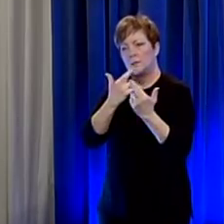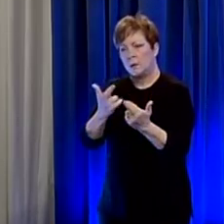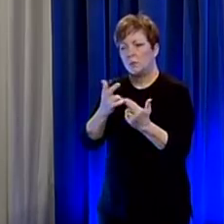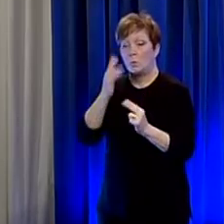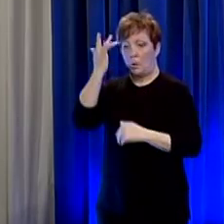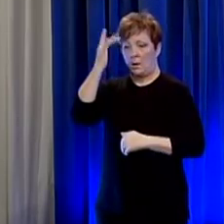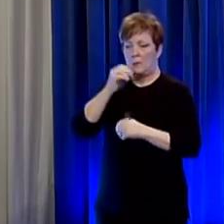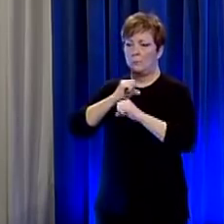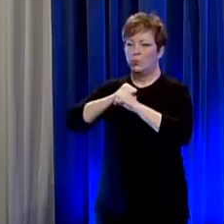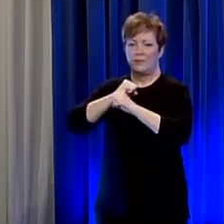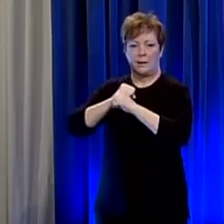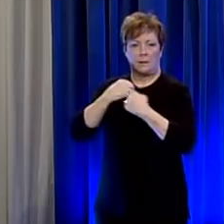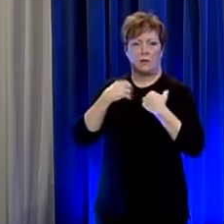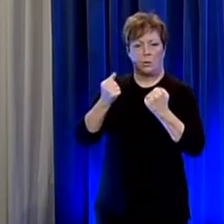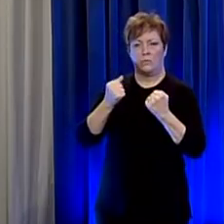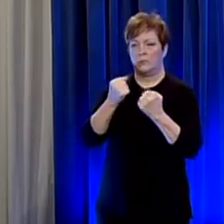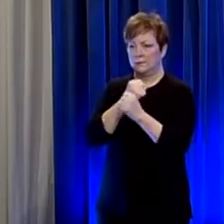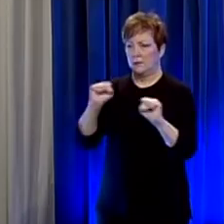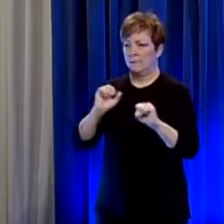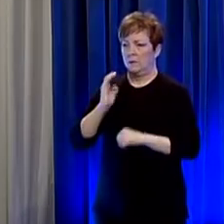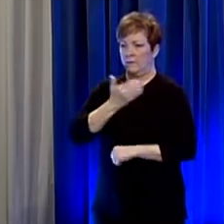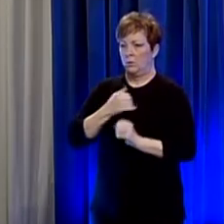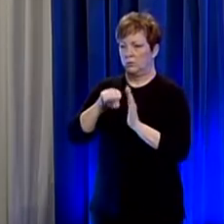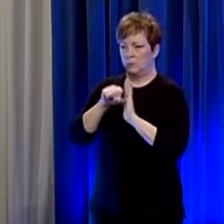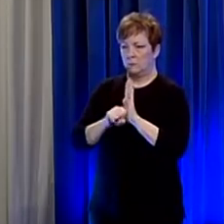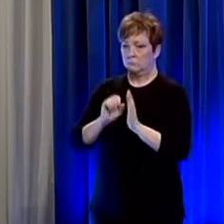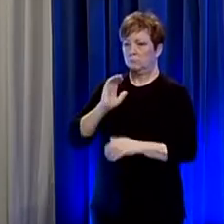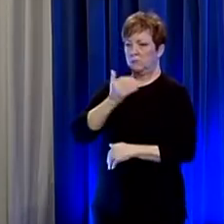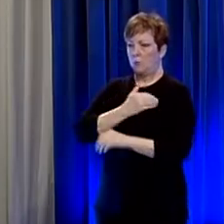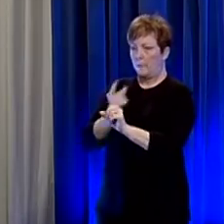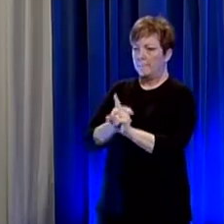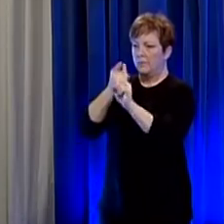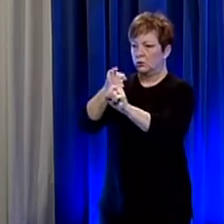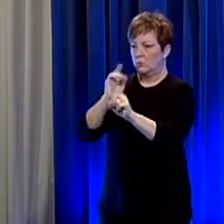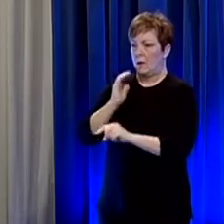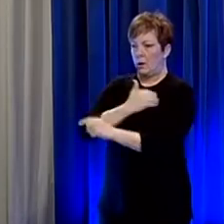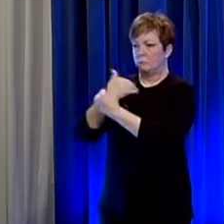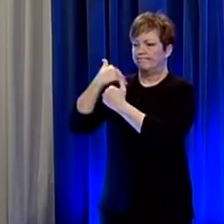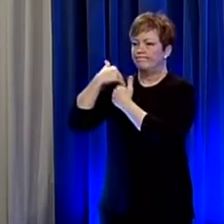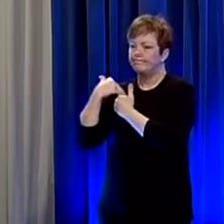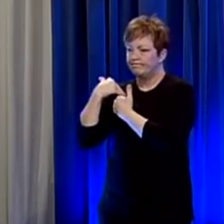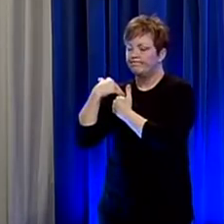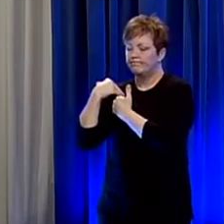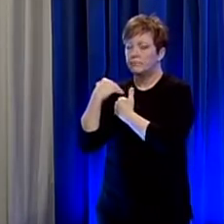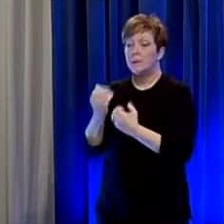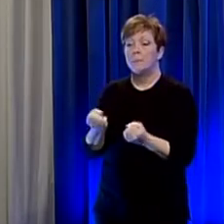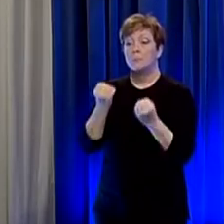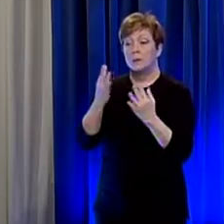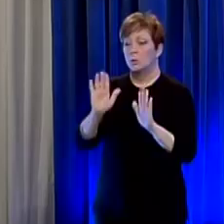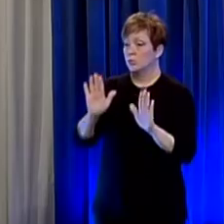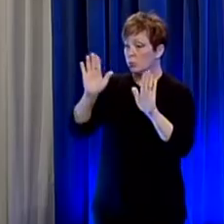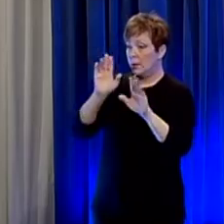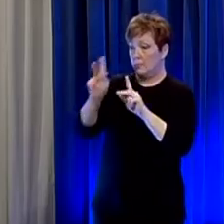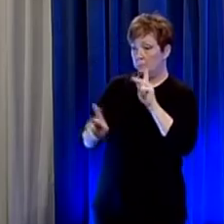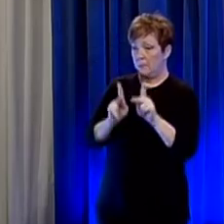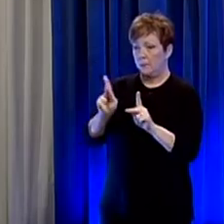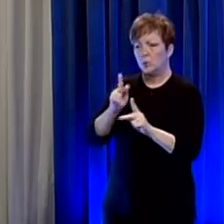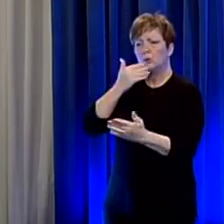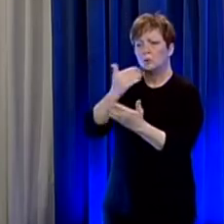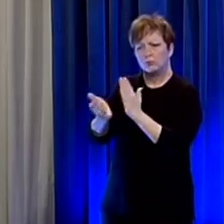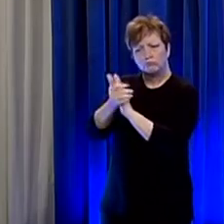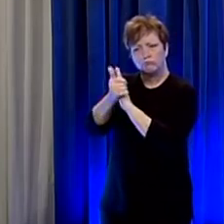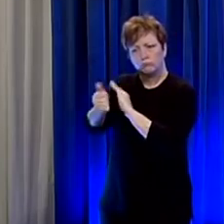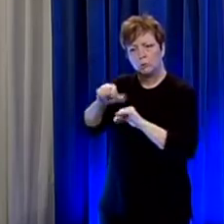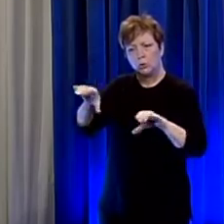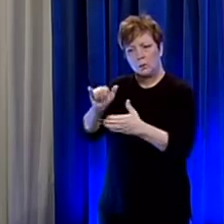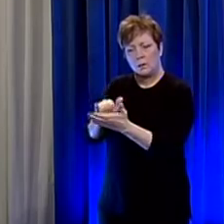that's our mission and that's our charge and we have an organization that actually has a lot of great people who are very good at doing that and at the